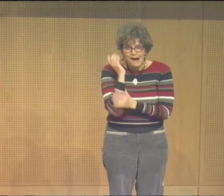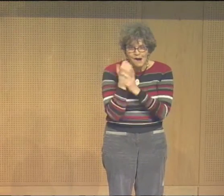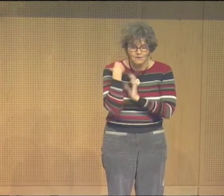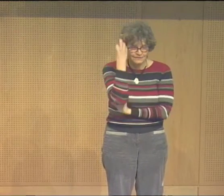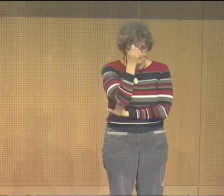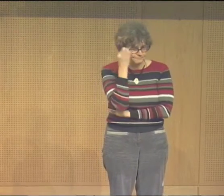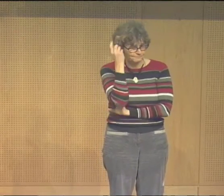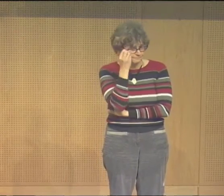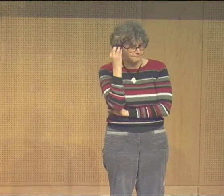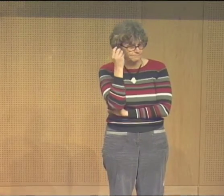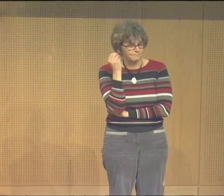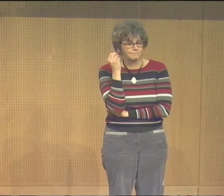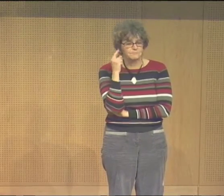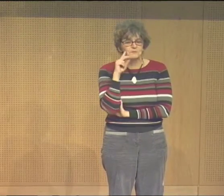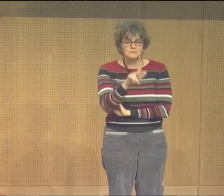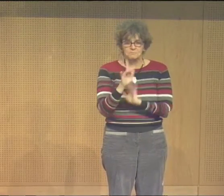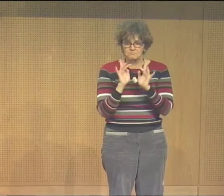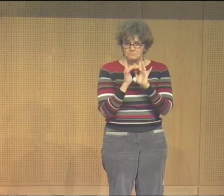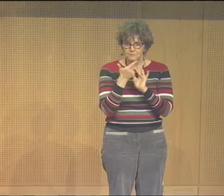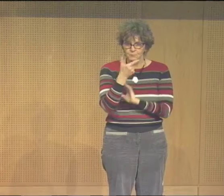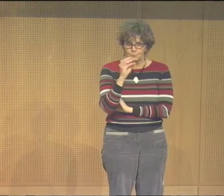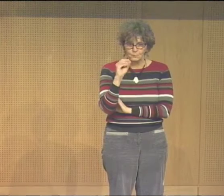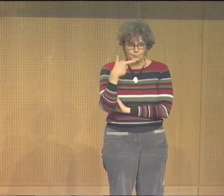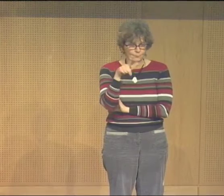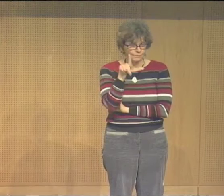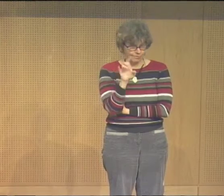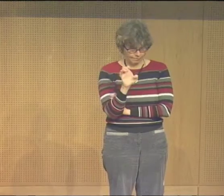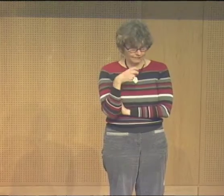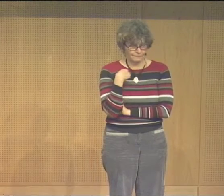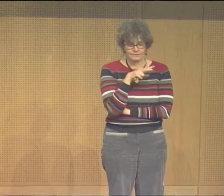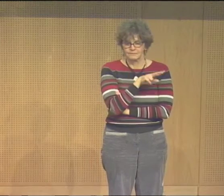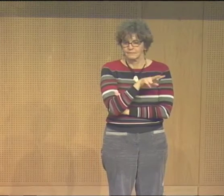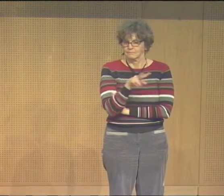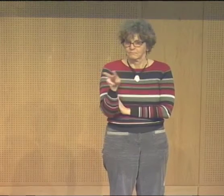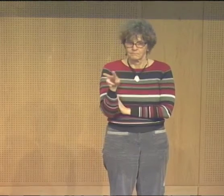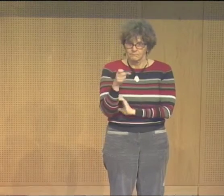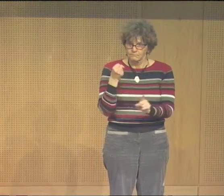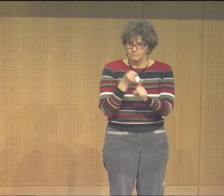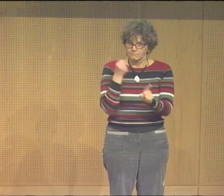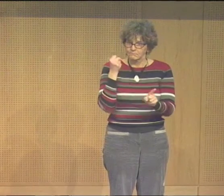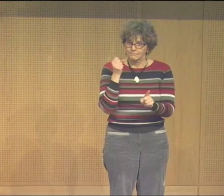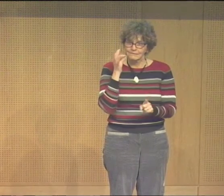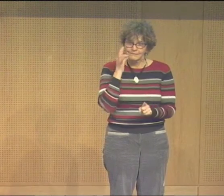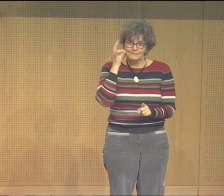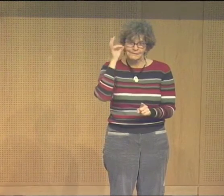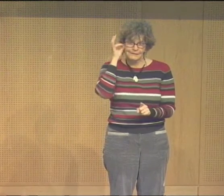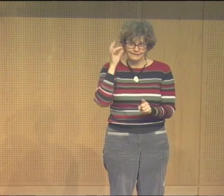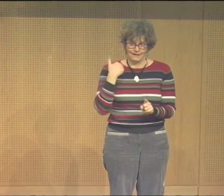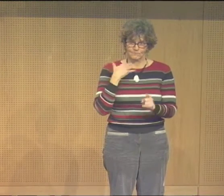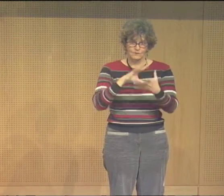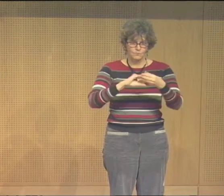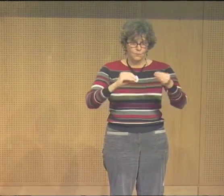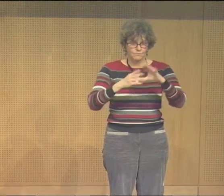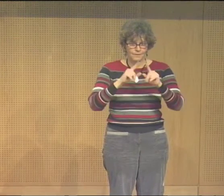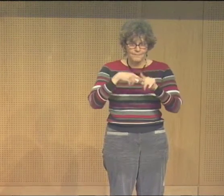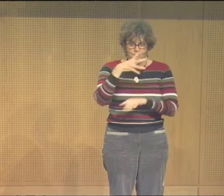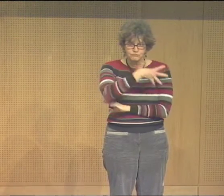You know, normally trees are shown as brown and so forth. So I Googled and I found that the Native